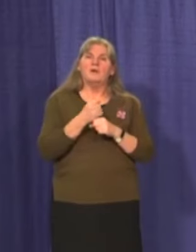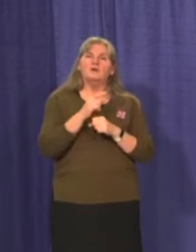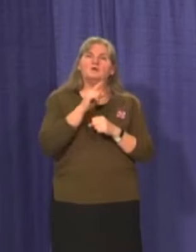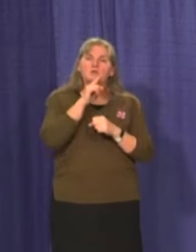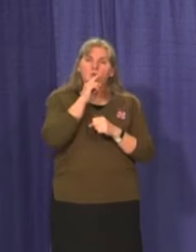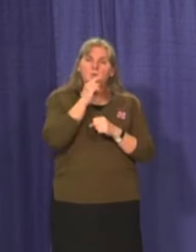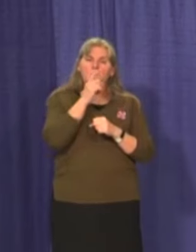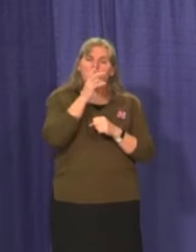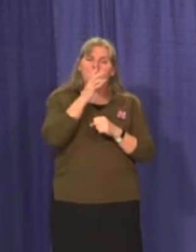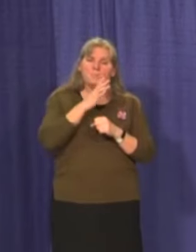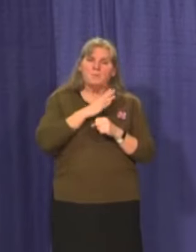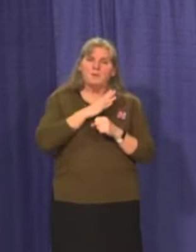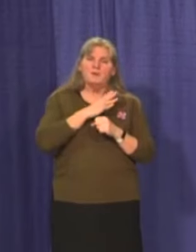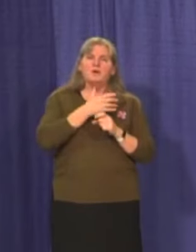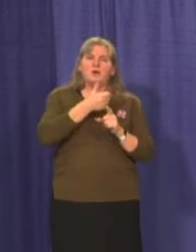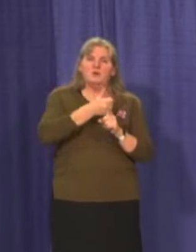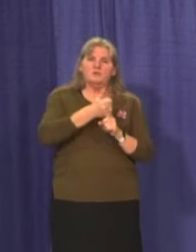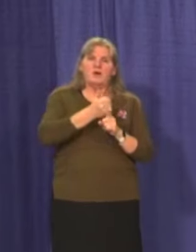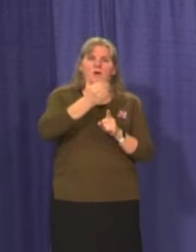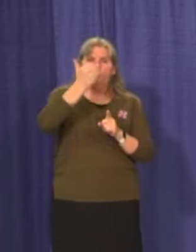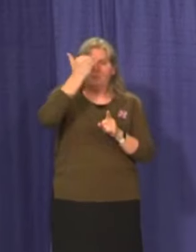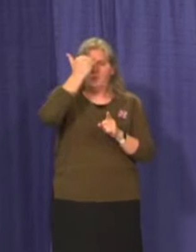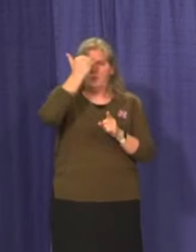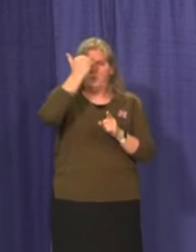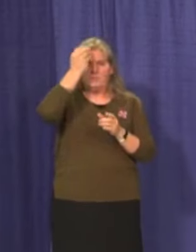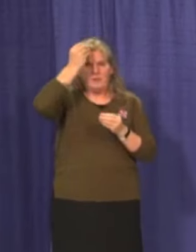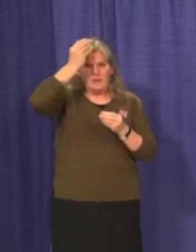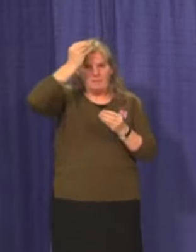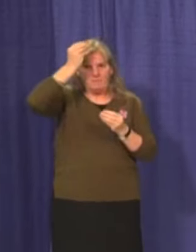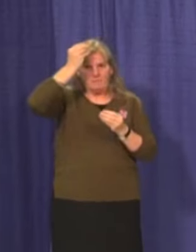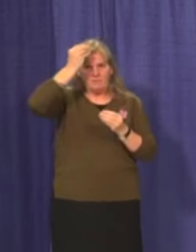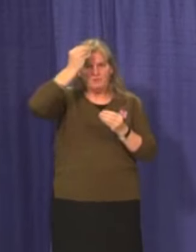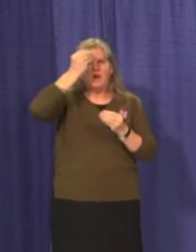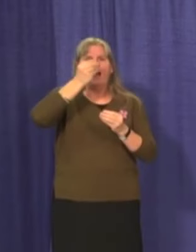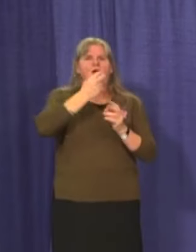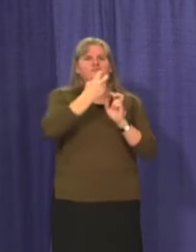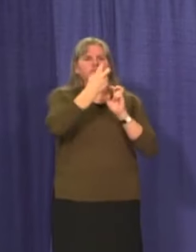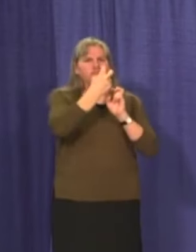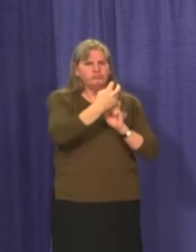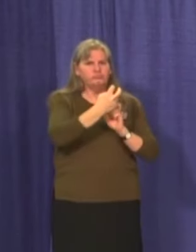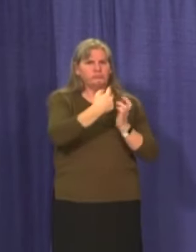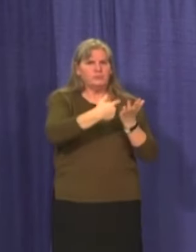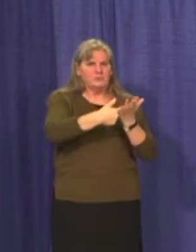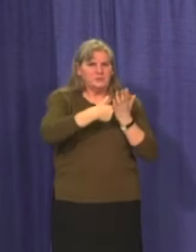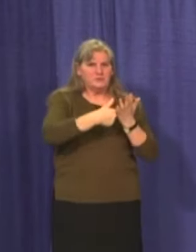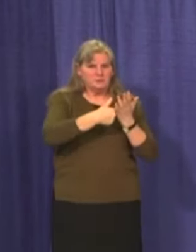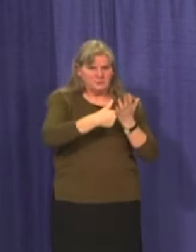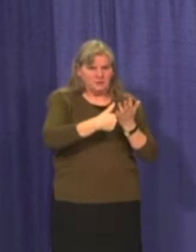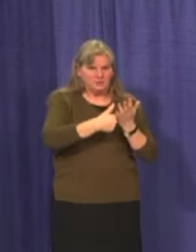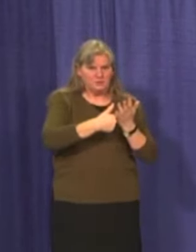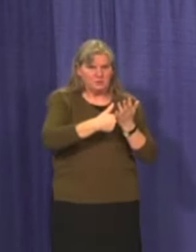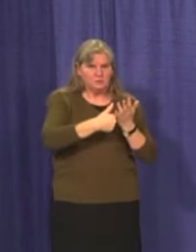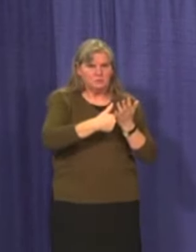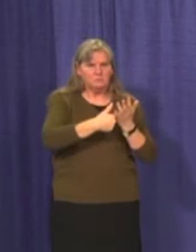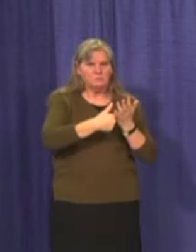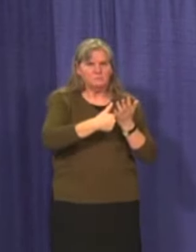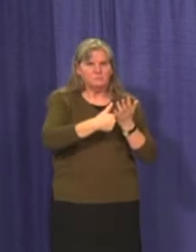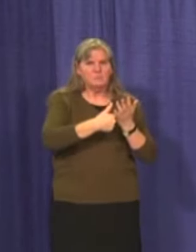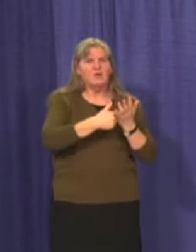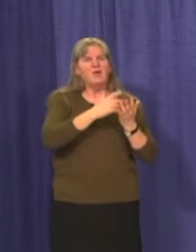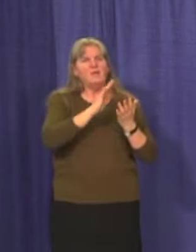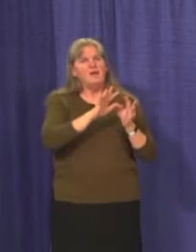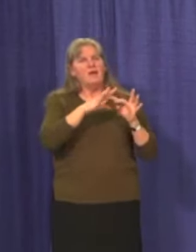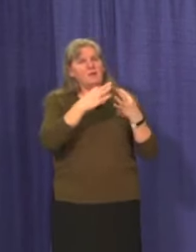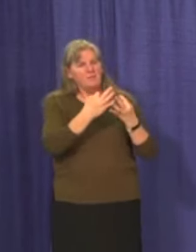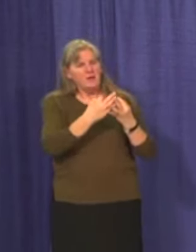informed consent. So that means that, that a conversation takes place so that the, the person and, and their family